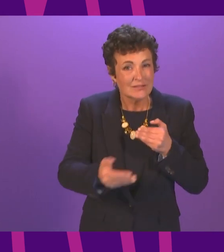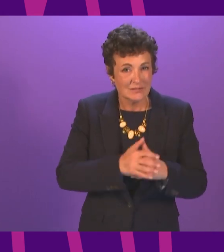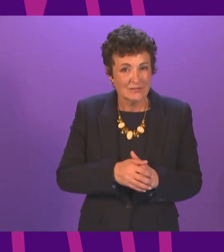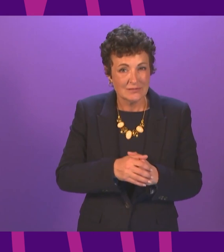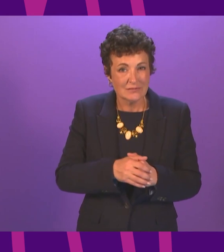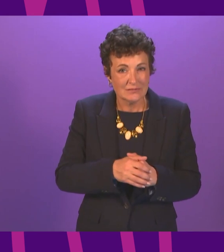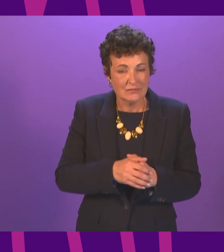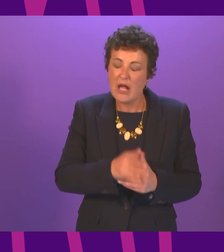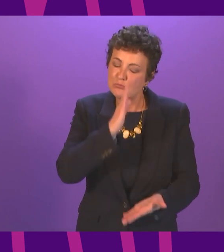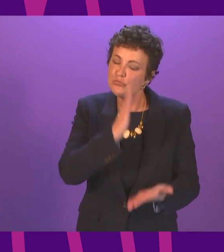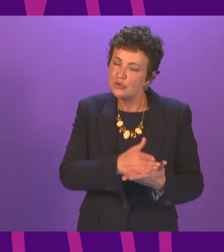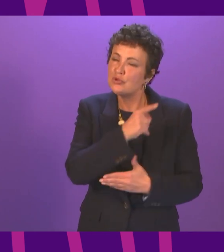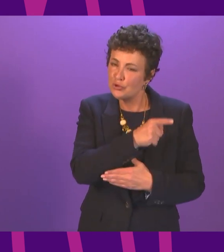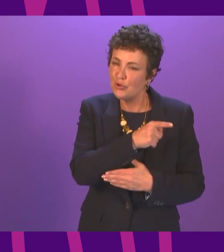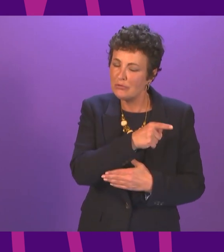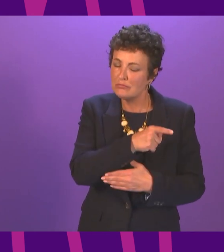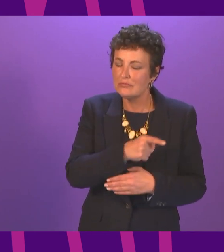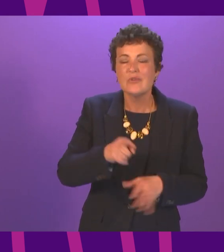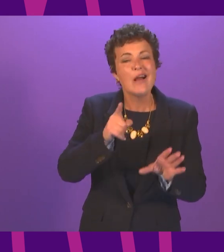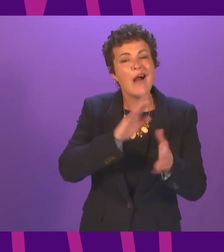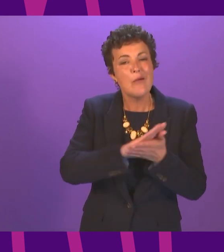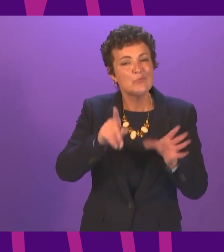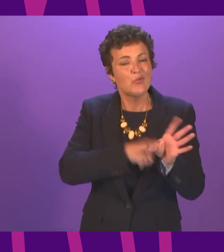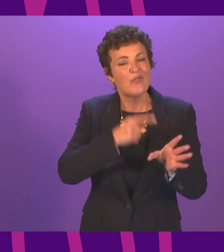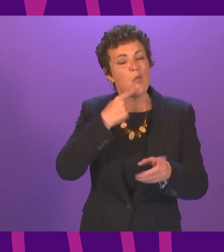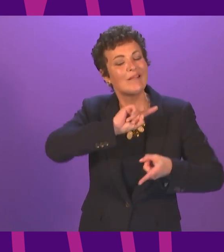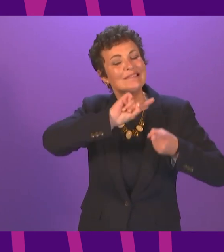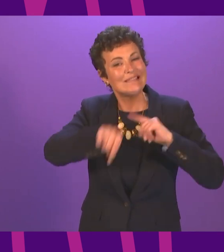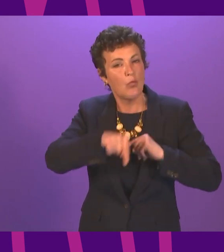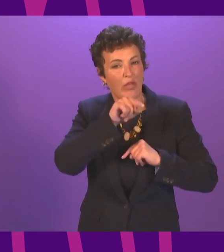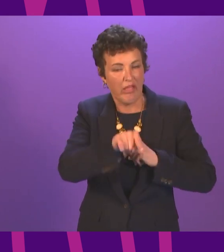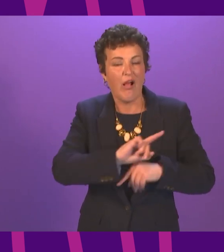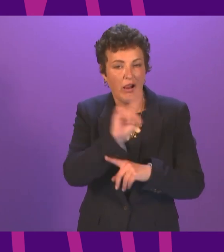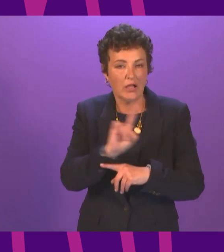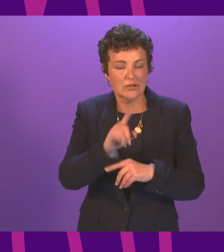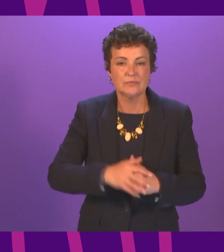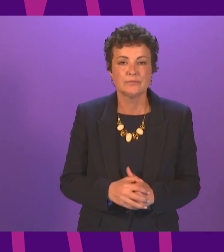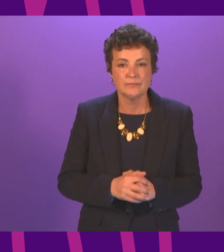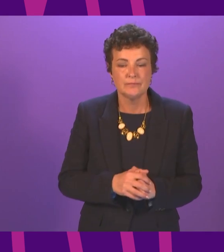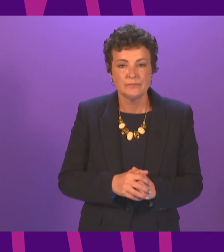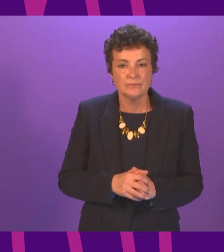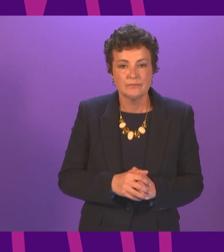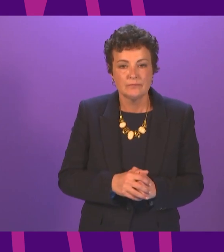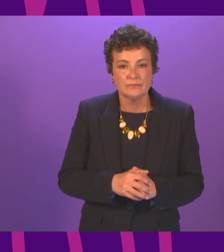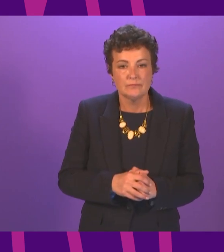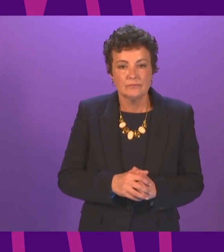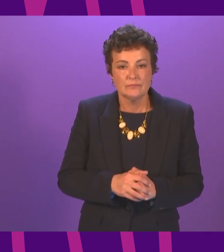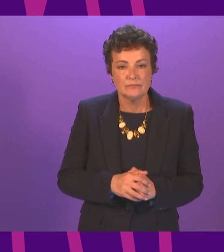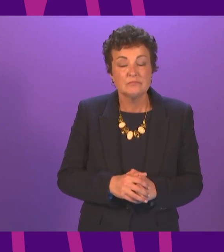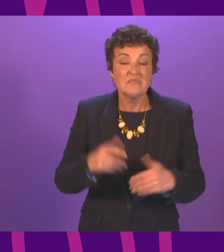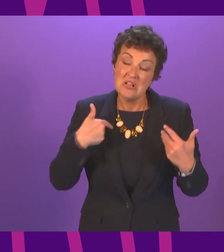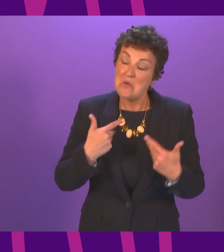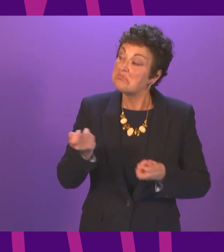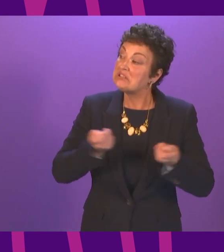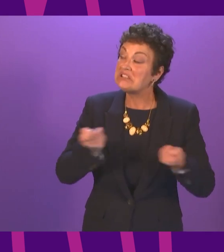the Cabinet Secretary for Health will address some of these questions when he winds up with the debate shortly. Now, I have talked with the